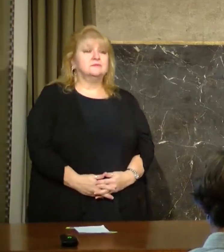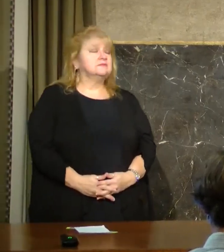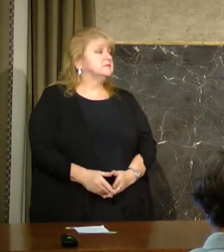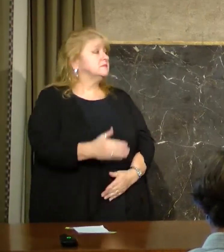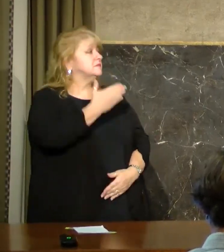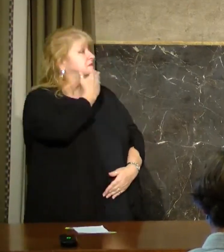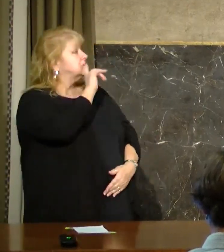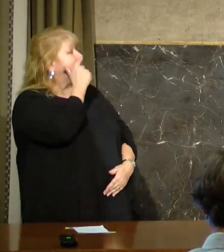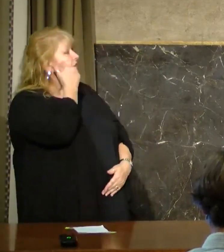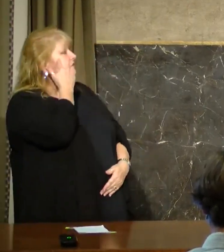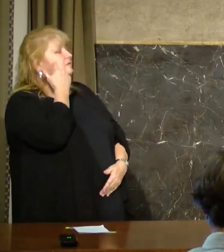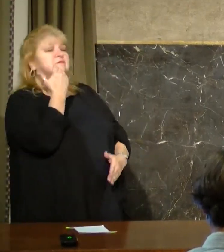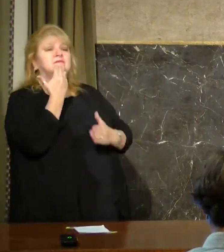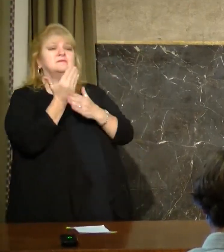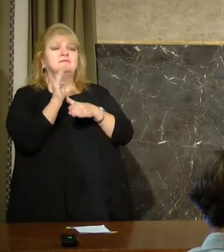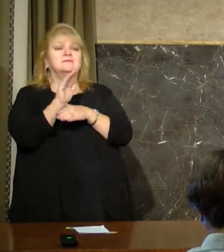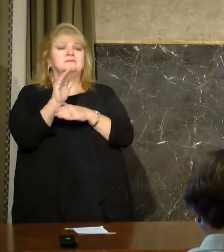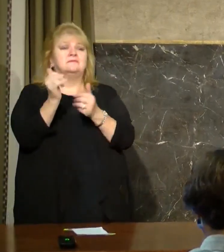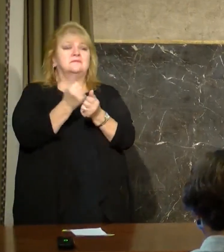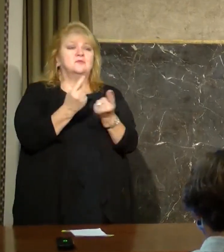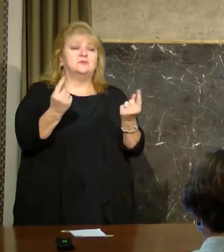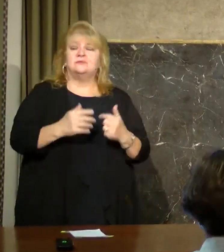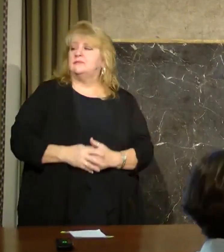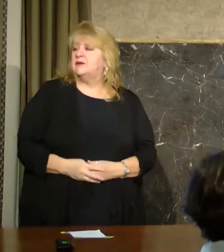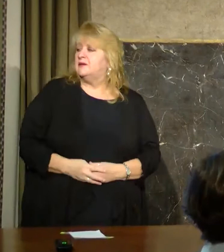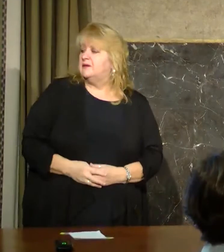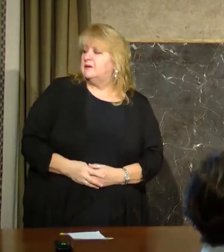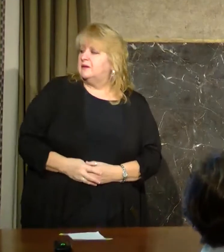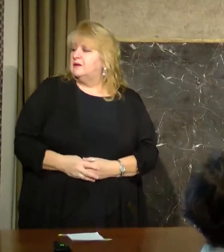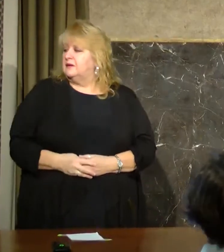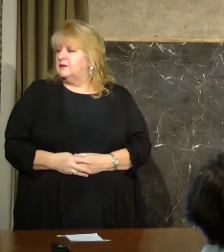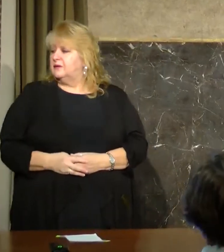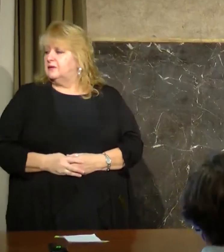Thank you, Governor. Afternoon, everyone, and Happy New Year.